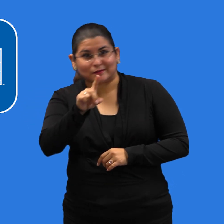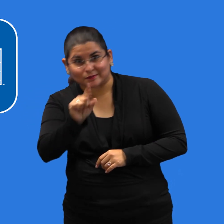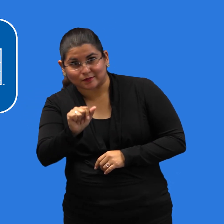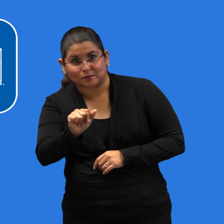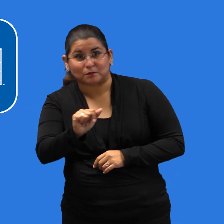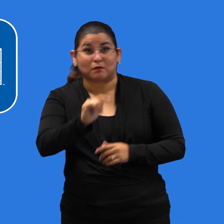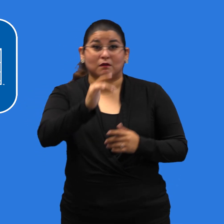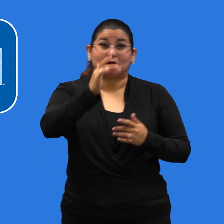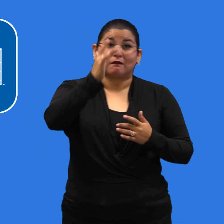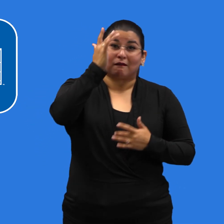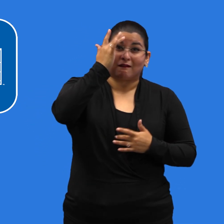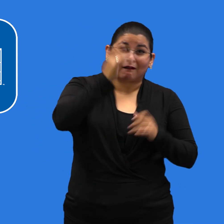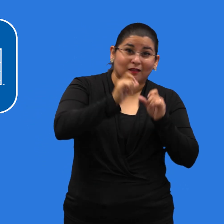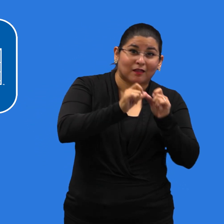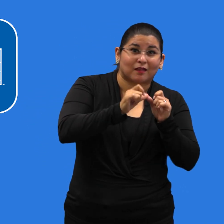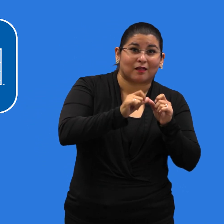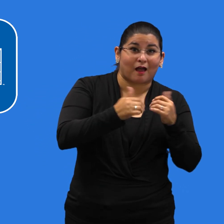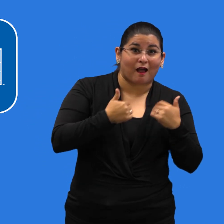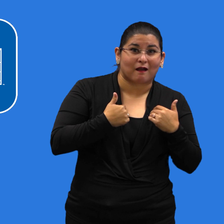and underlying medical conditions.